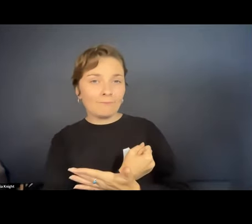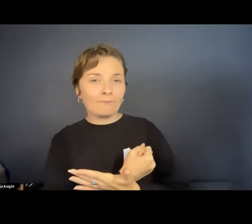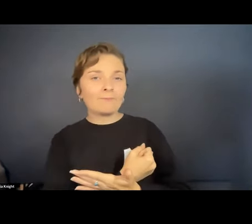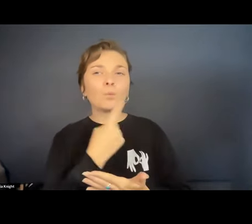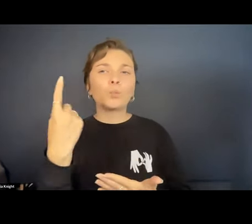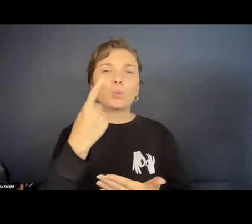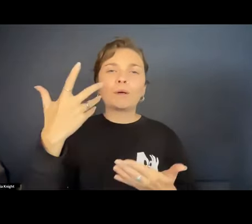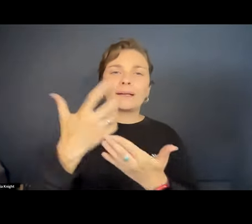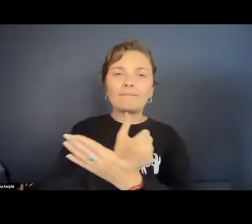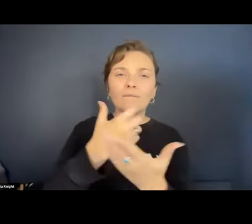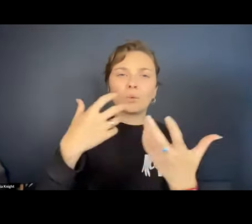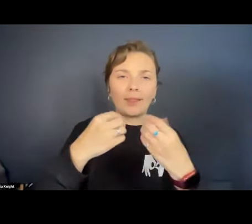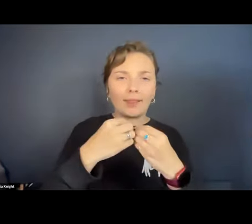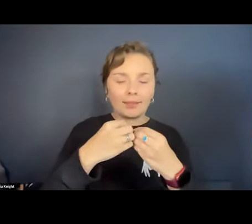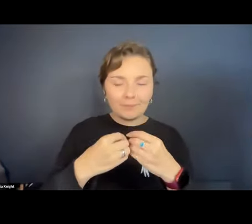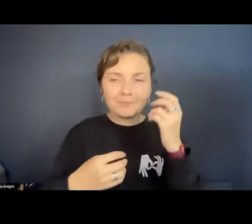safe with.